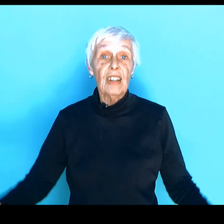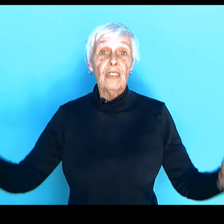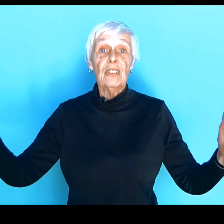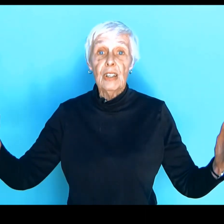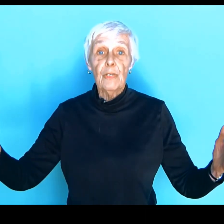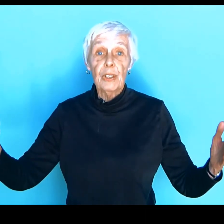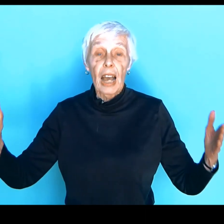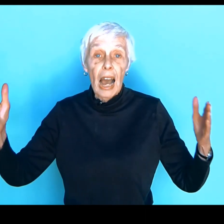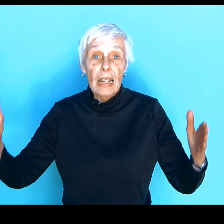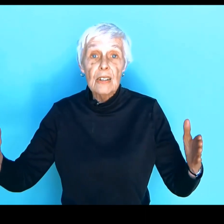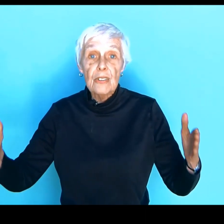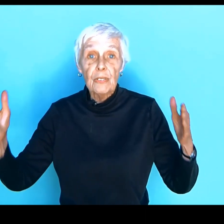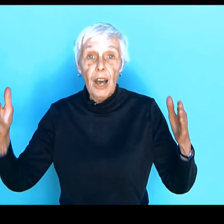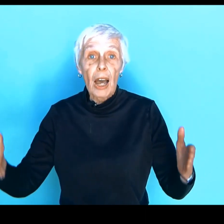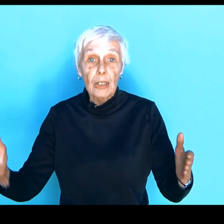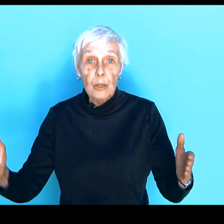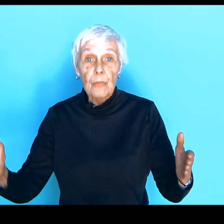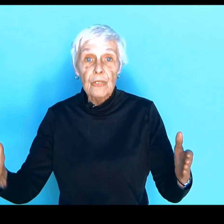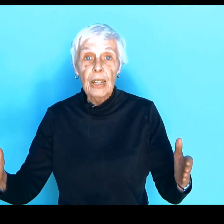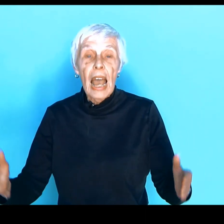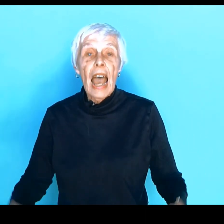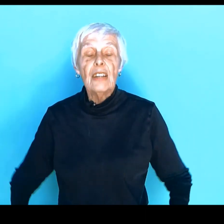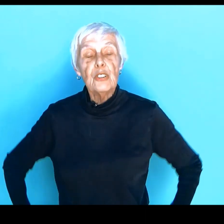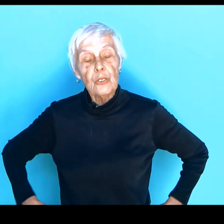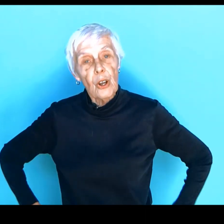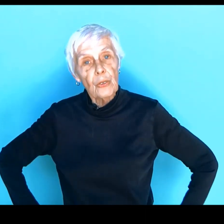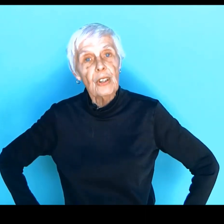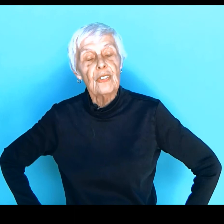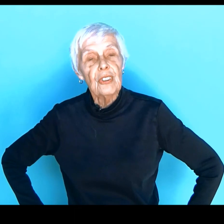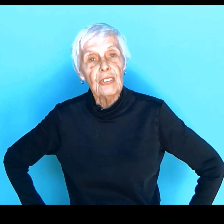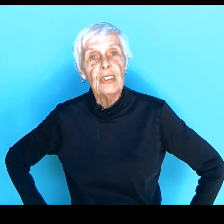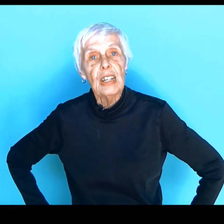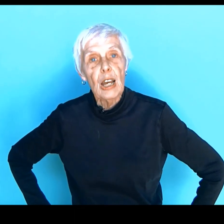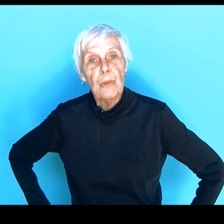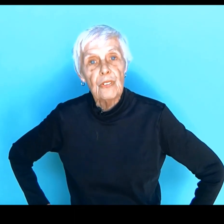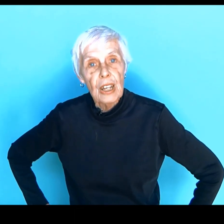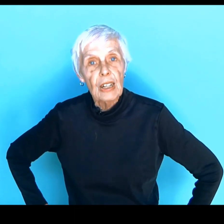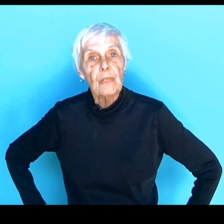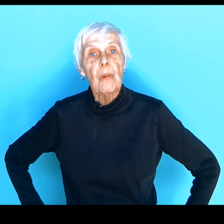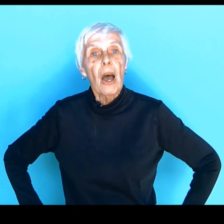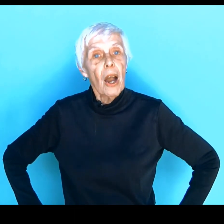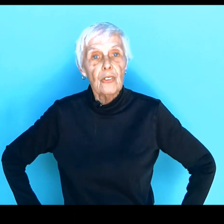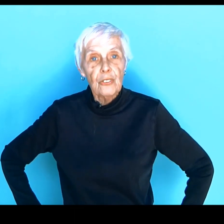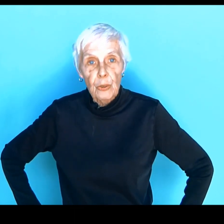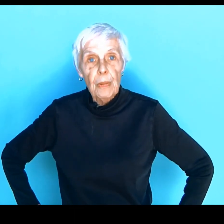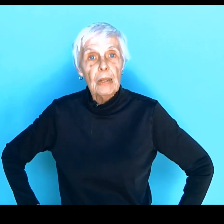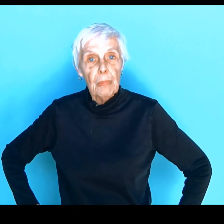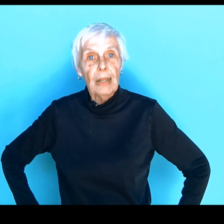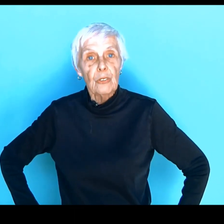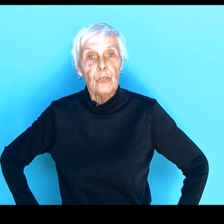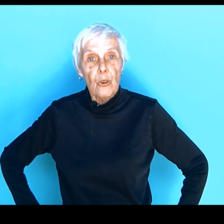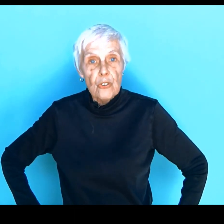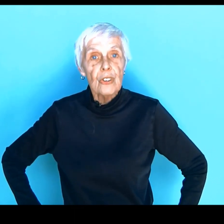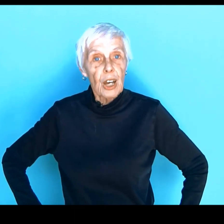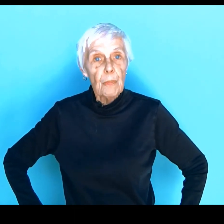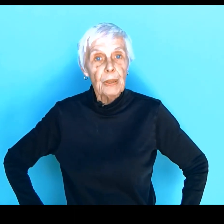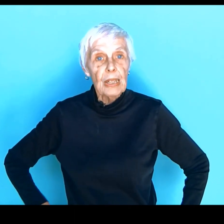dozen different kinds of condoms. And do you know that 69% of them are still made by the Trojan company?